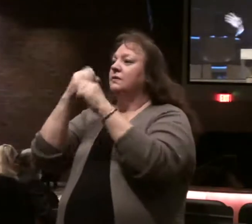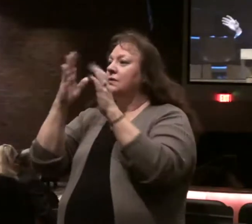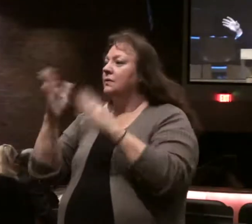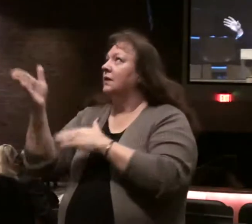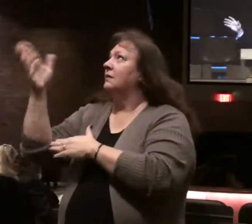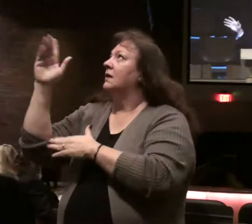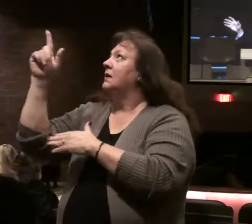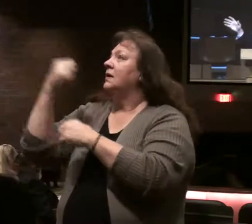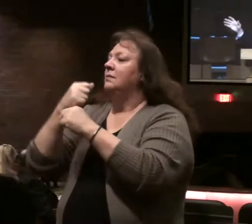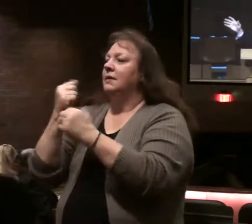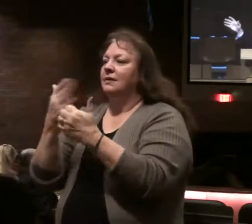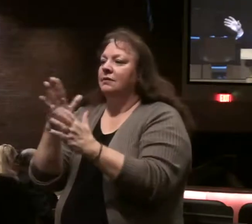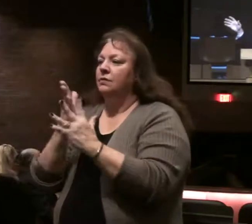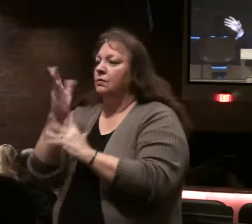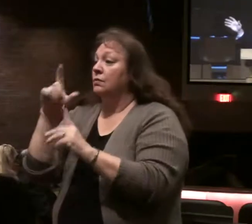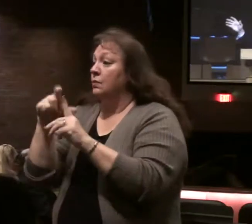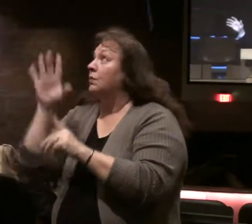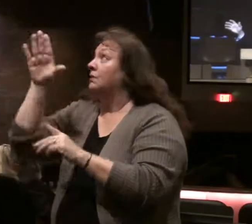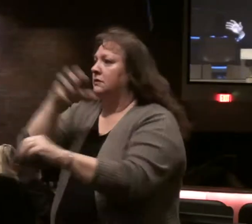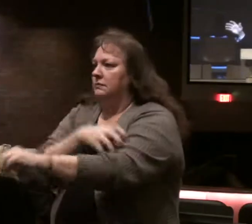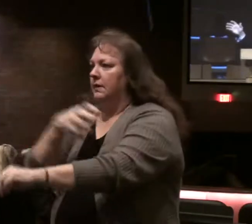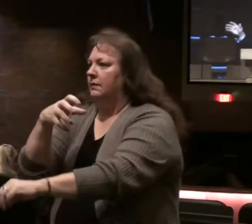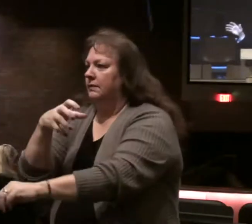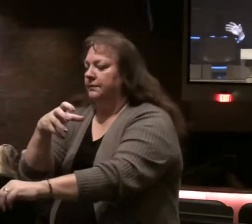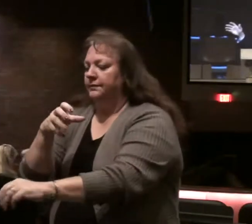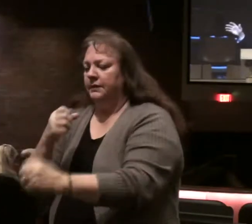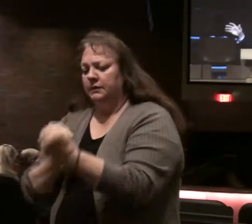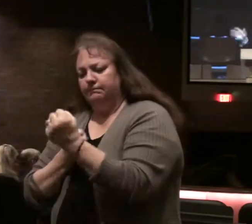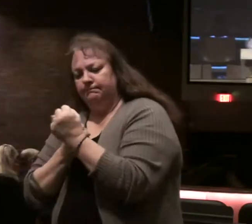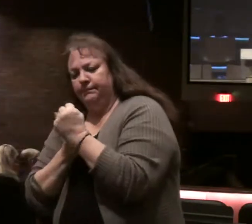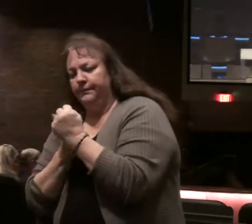made all things by the Lord of his power. He sustains